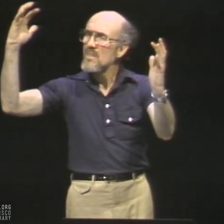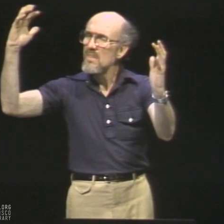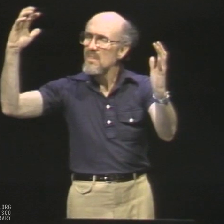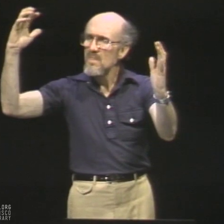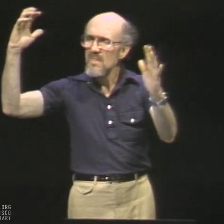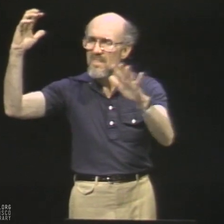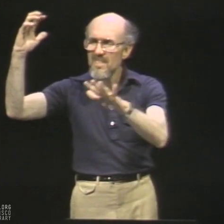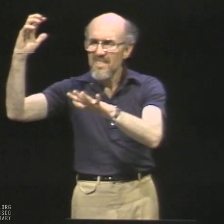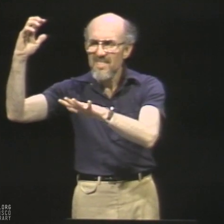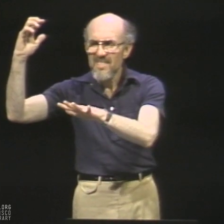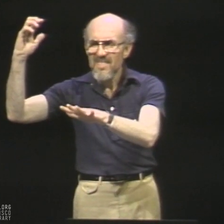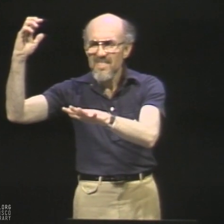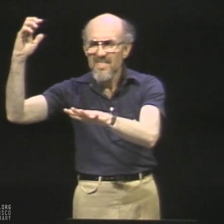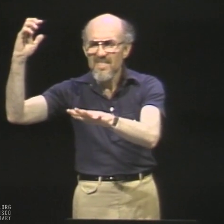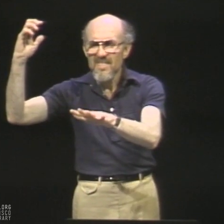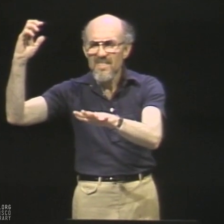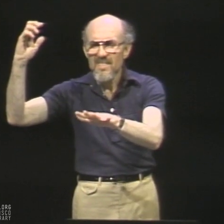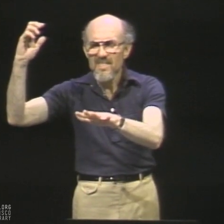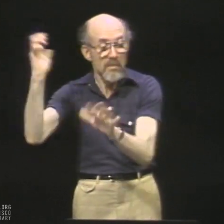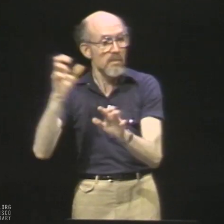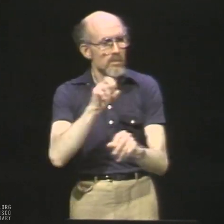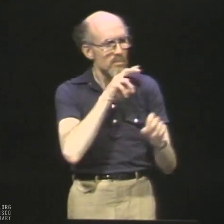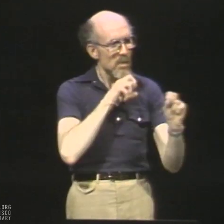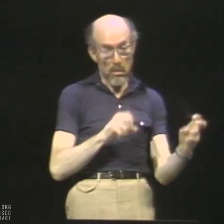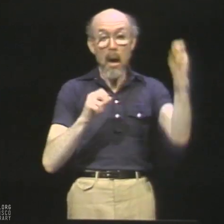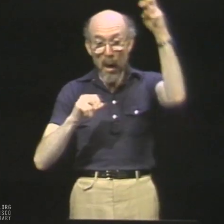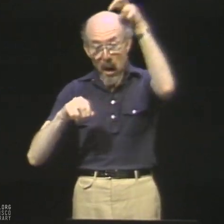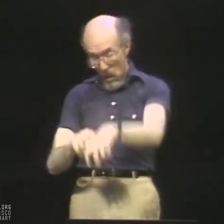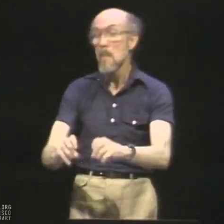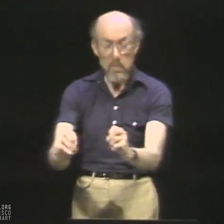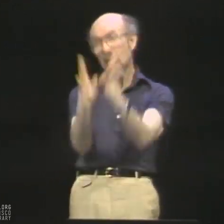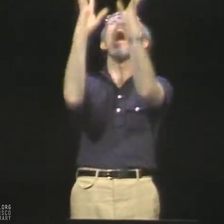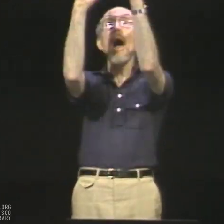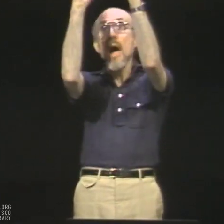Into that pond a frog jumps. Splash!